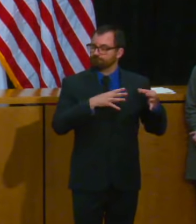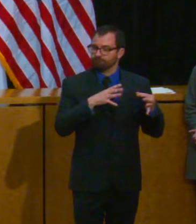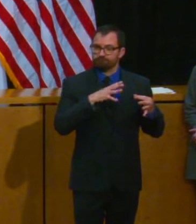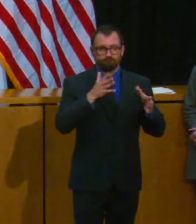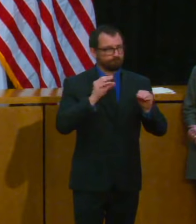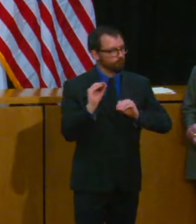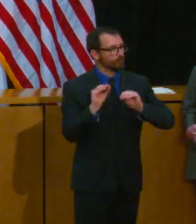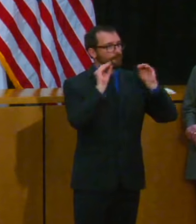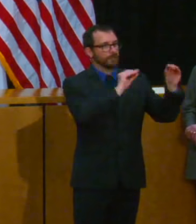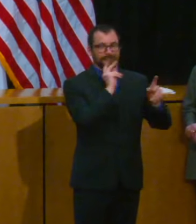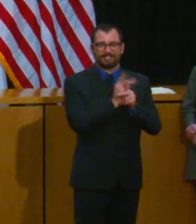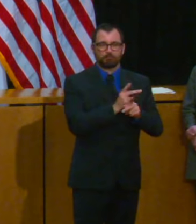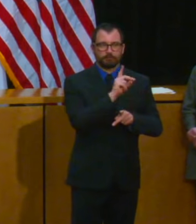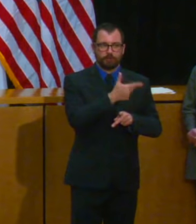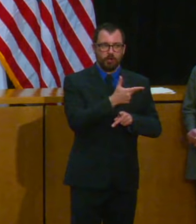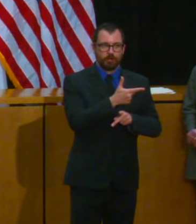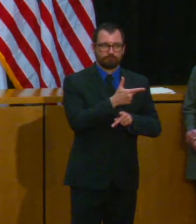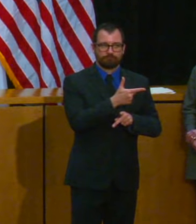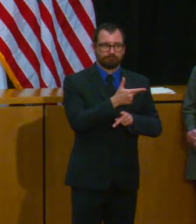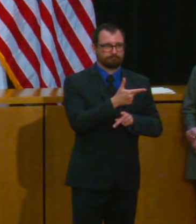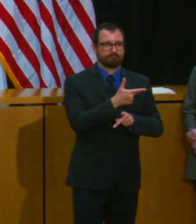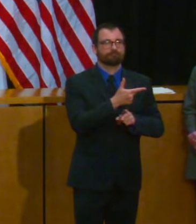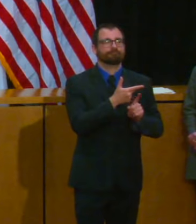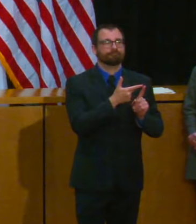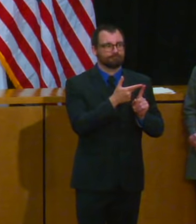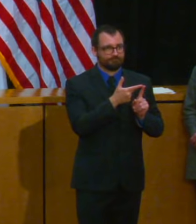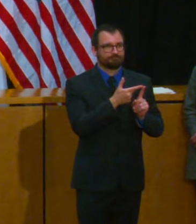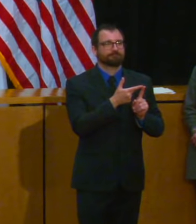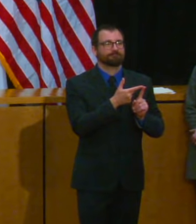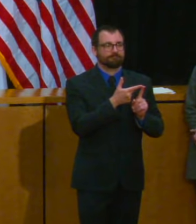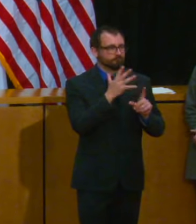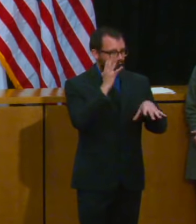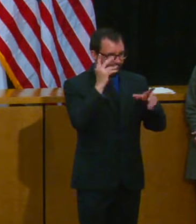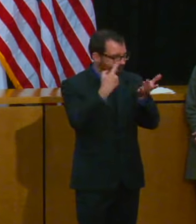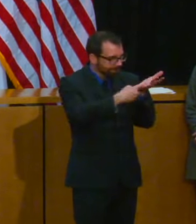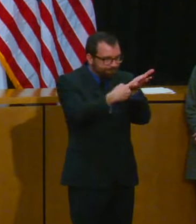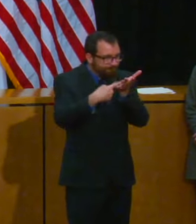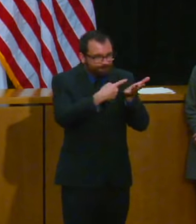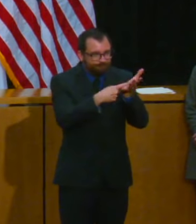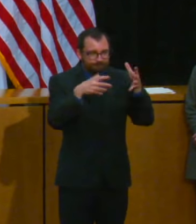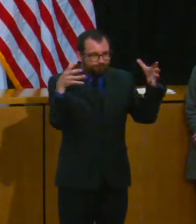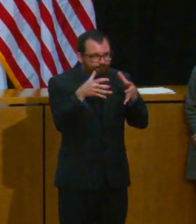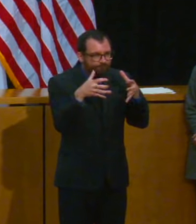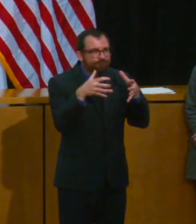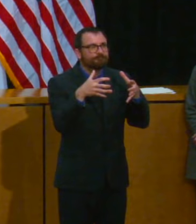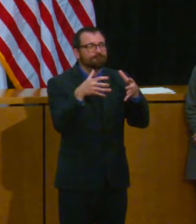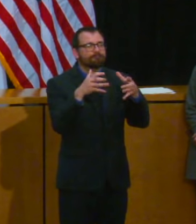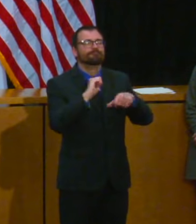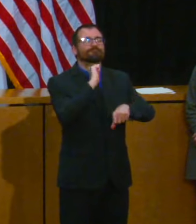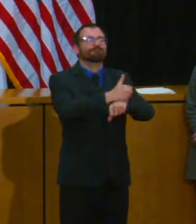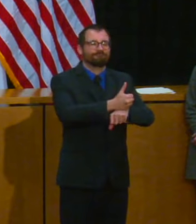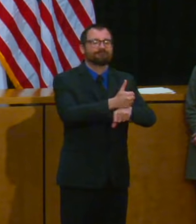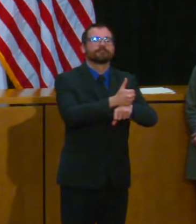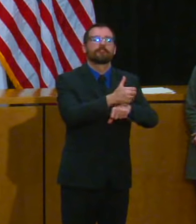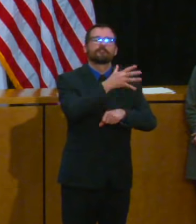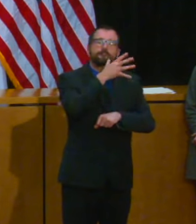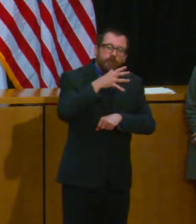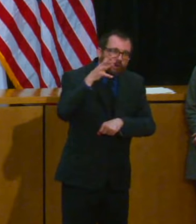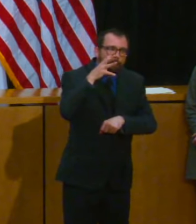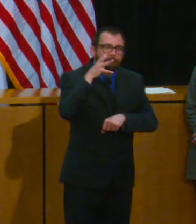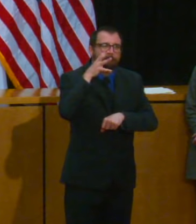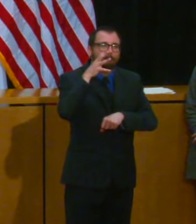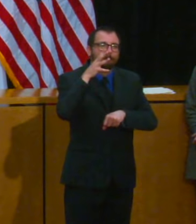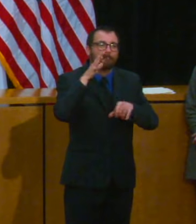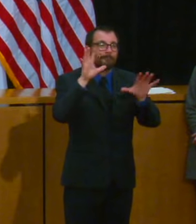investors and go do something they'd always wanted to do which was create a natural farm and it's awesome